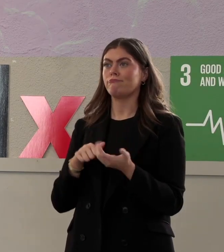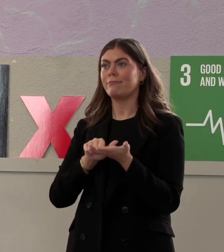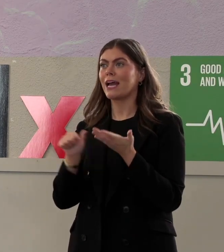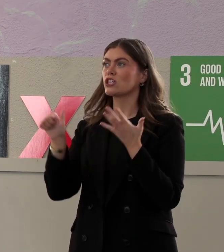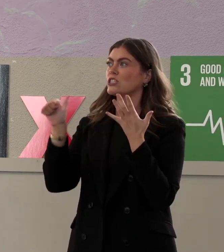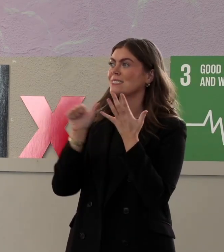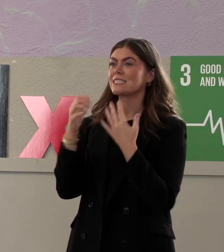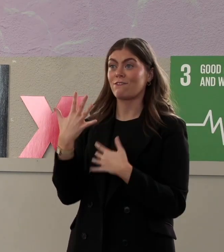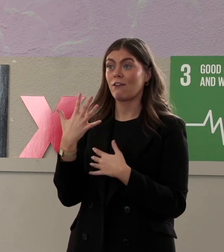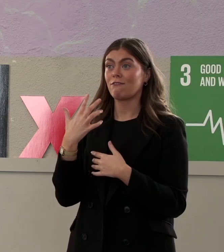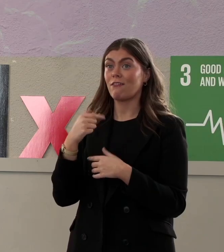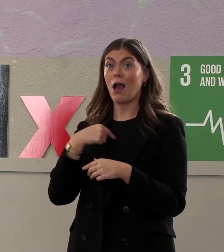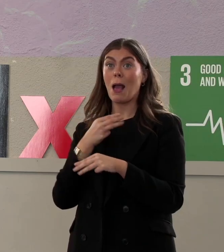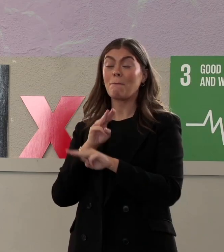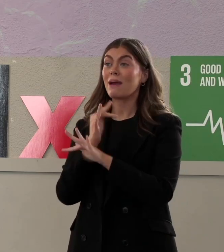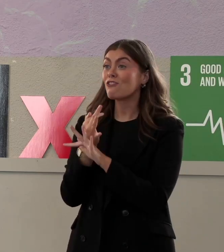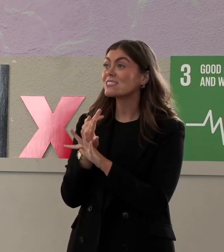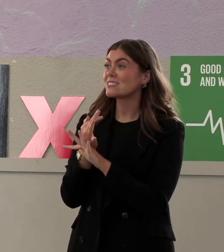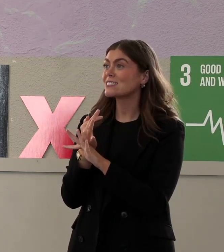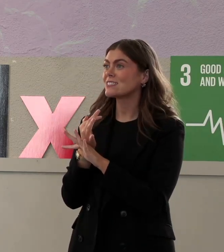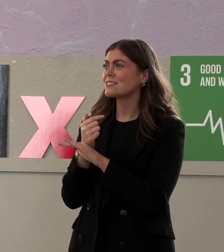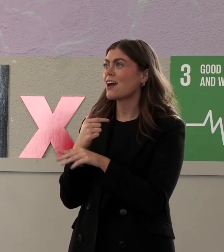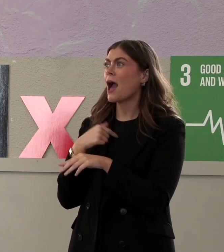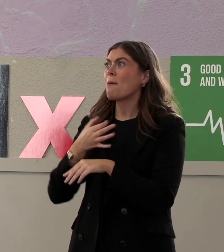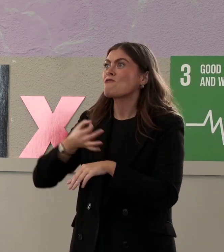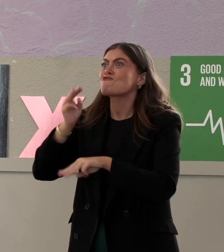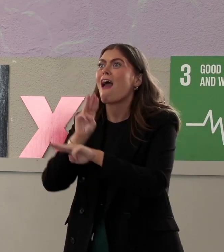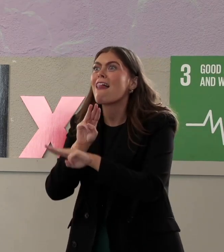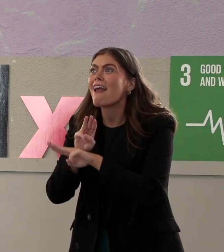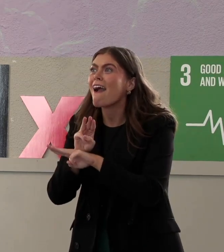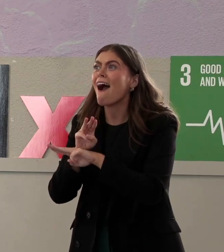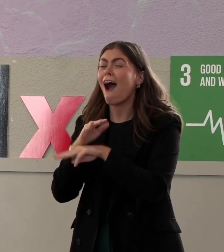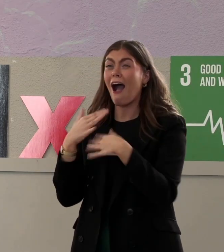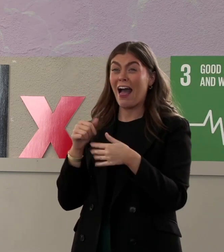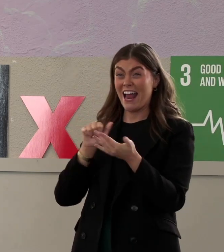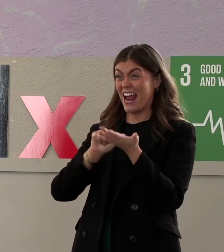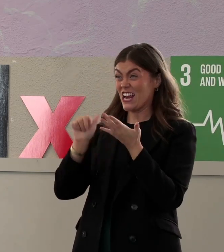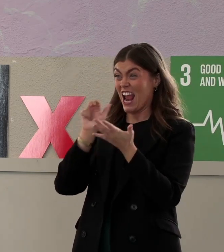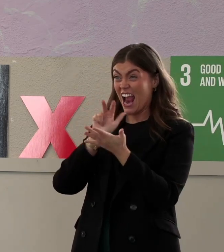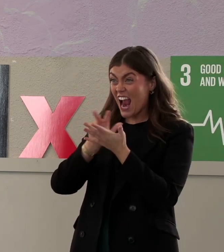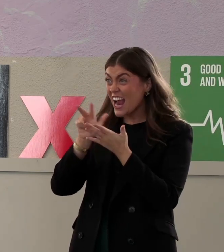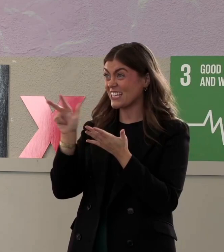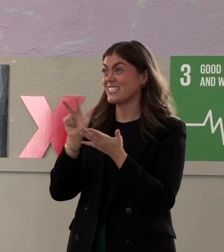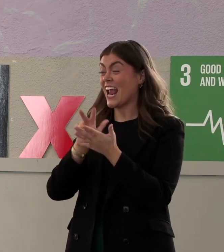I'm a parent. I'm a granny. To an 18-year-old